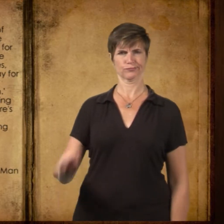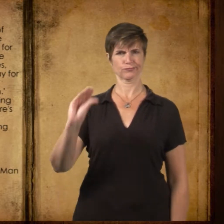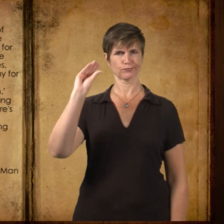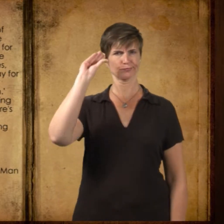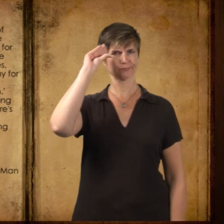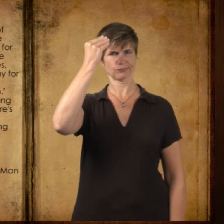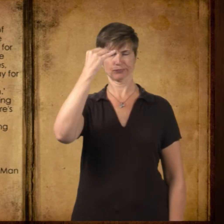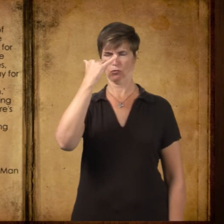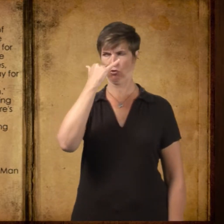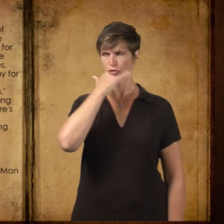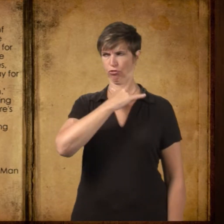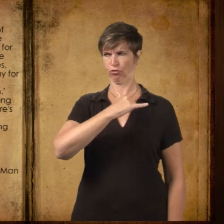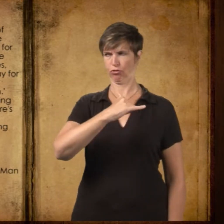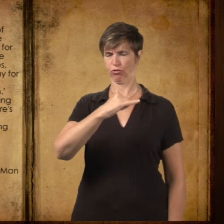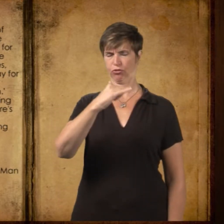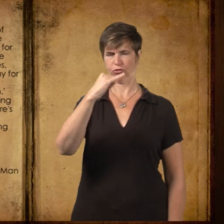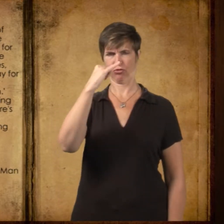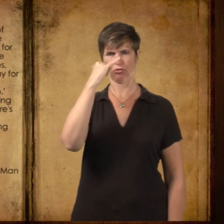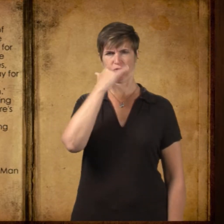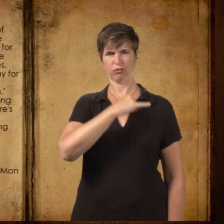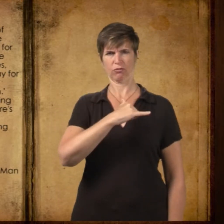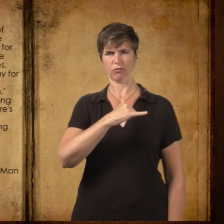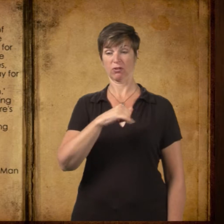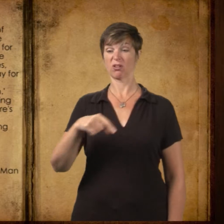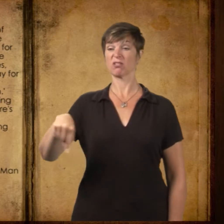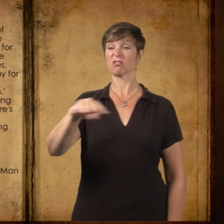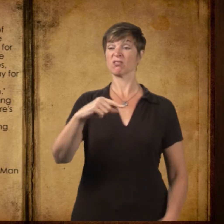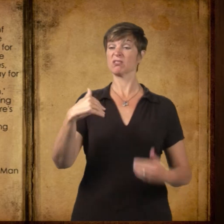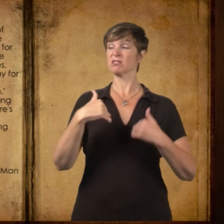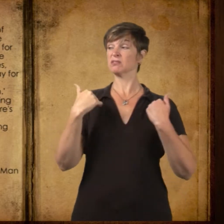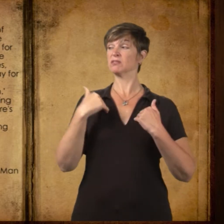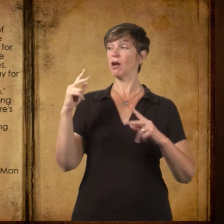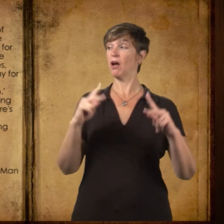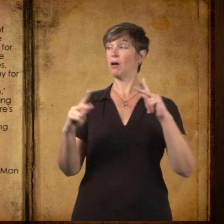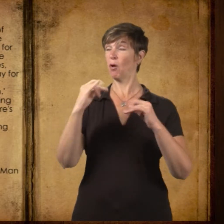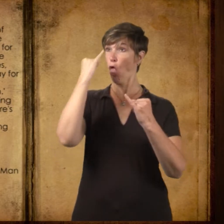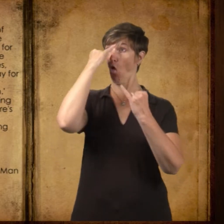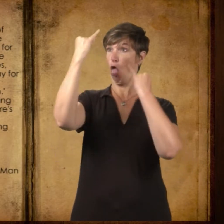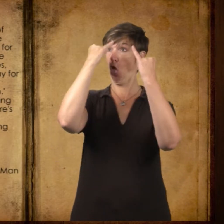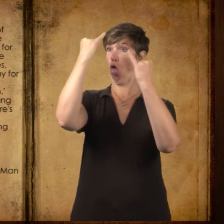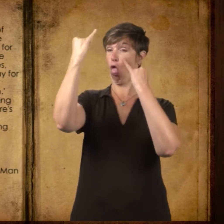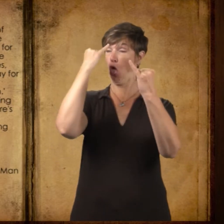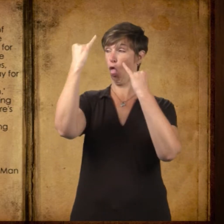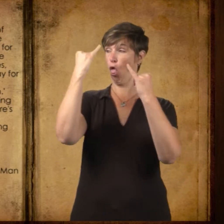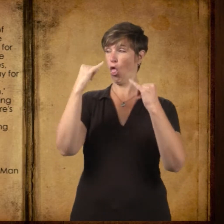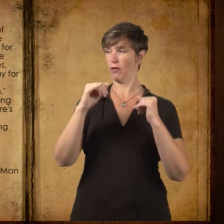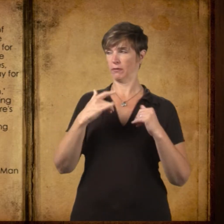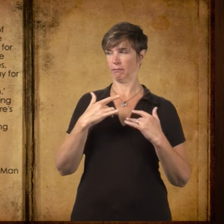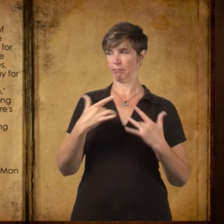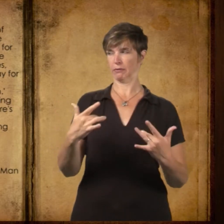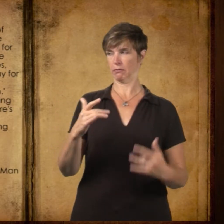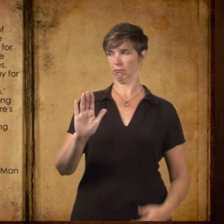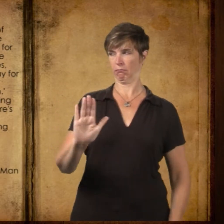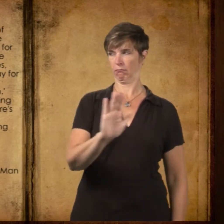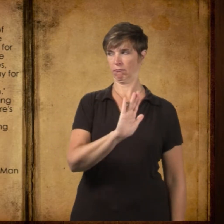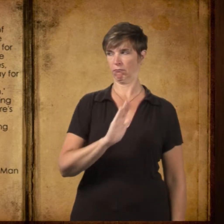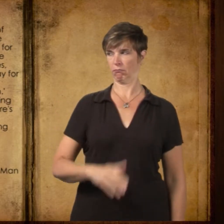Old Man Warner snorted. Pack of crazy fools, he said, listening to the younger